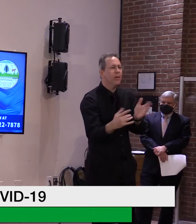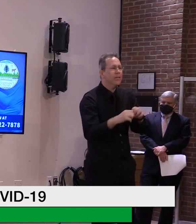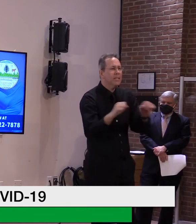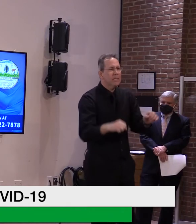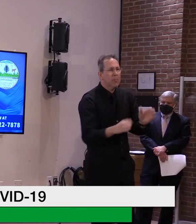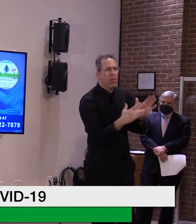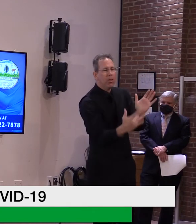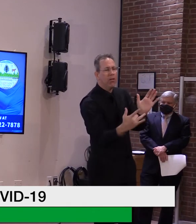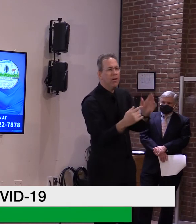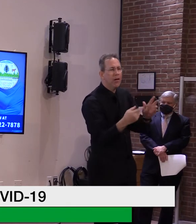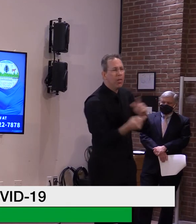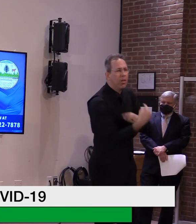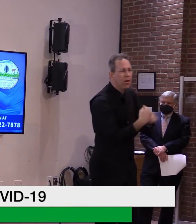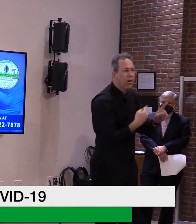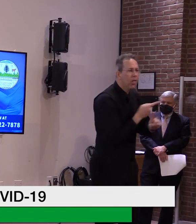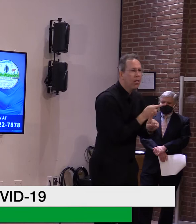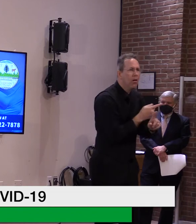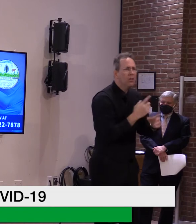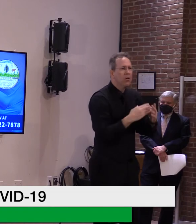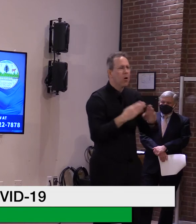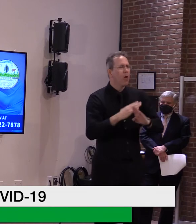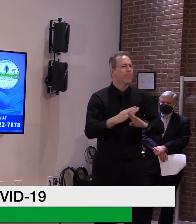do everything we can to make sure that doesn't happen.